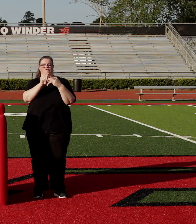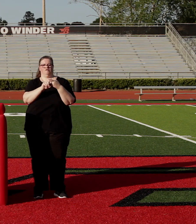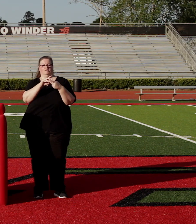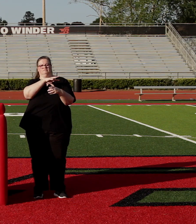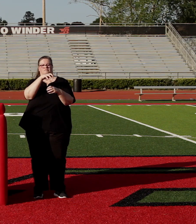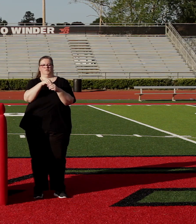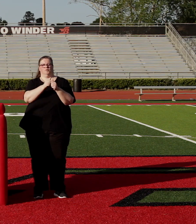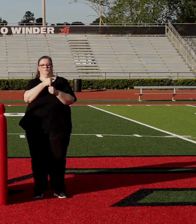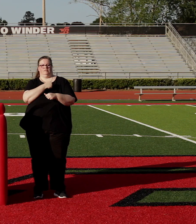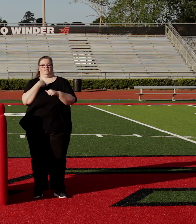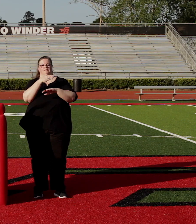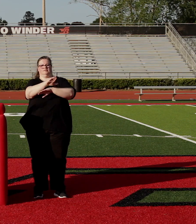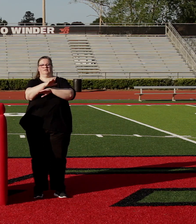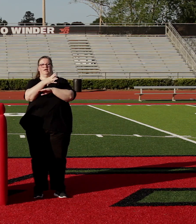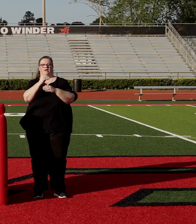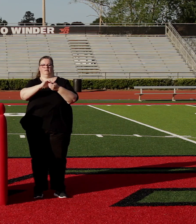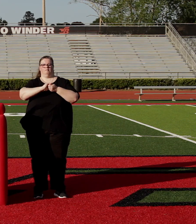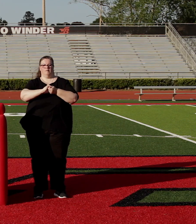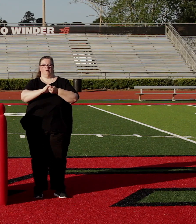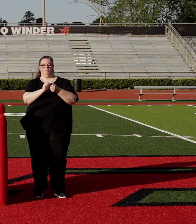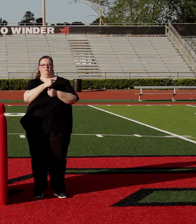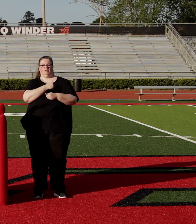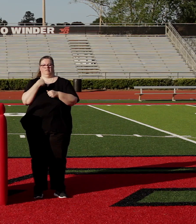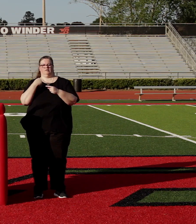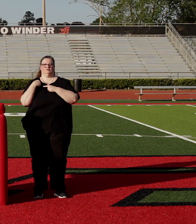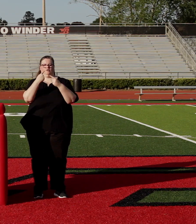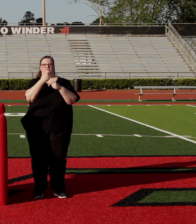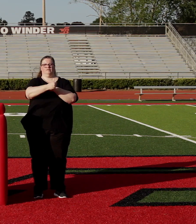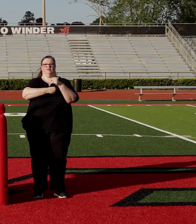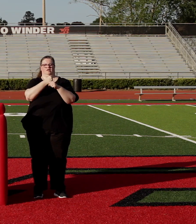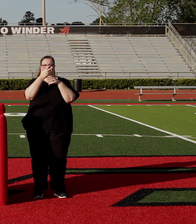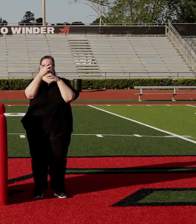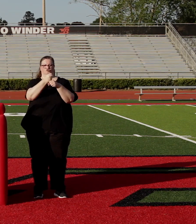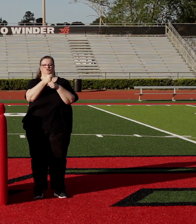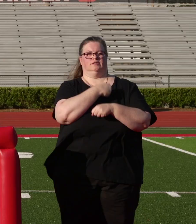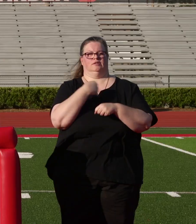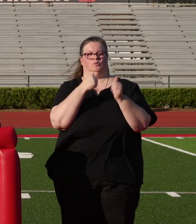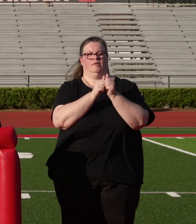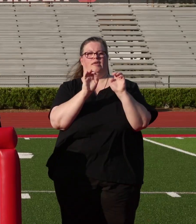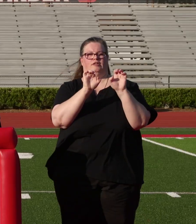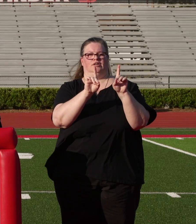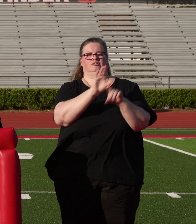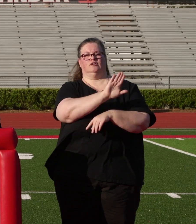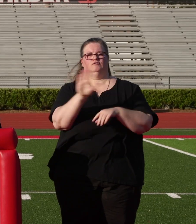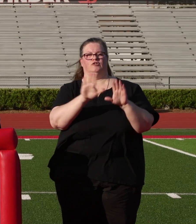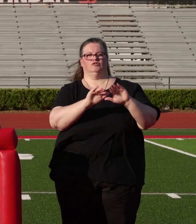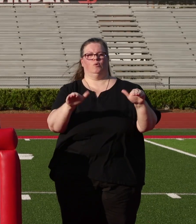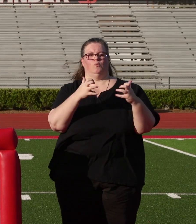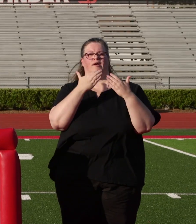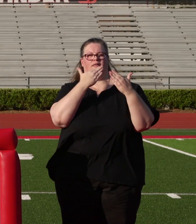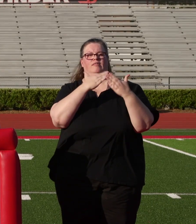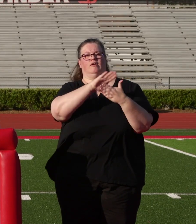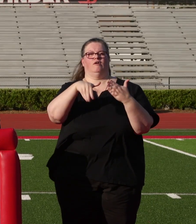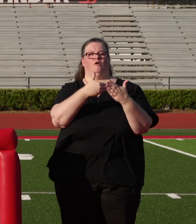this evening for partnering with us over the years and trusting us with the education of your children. I also want to thank all